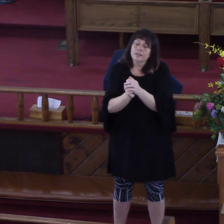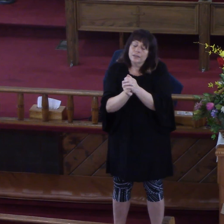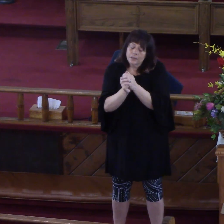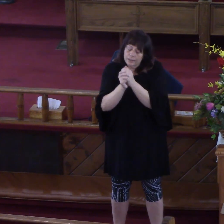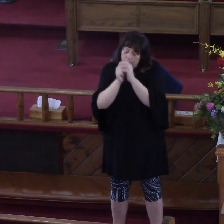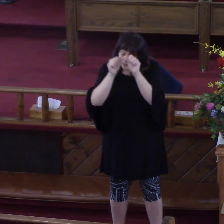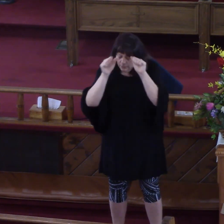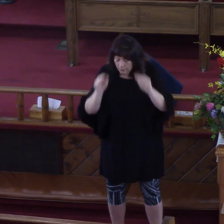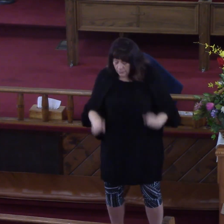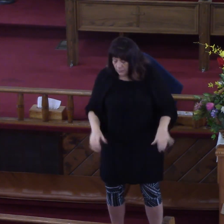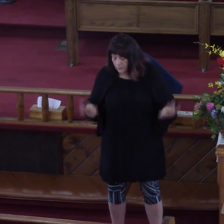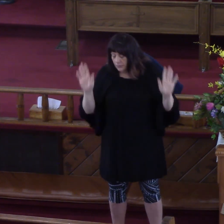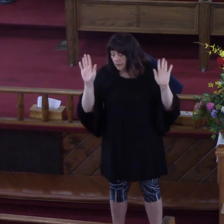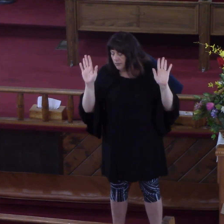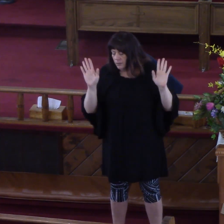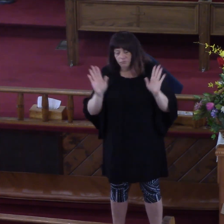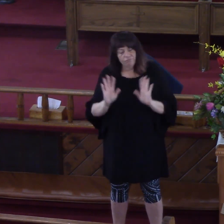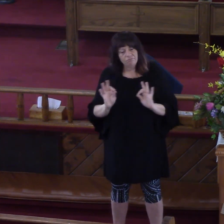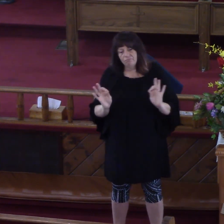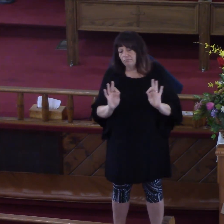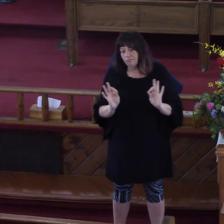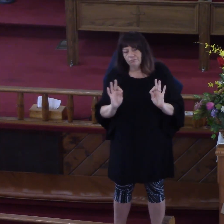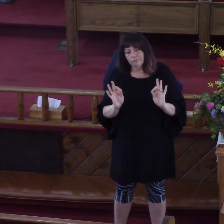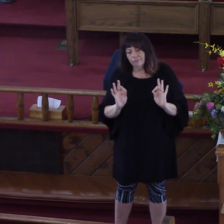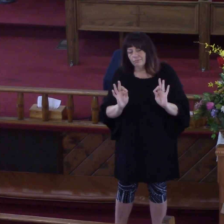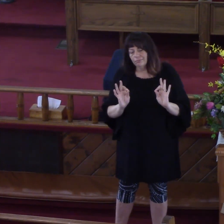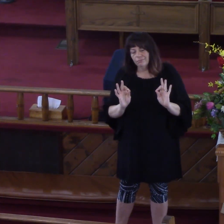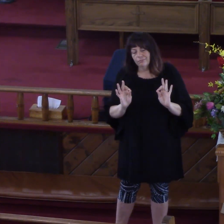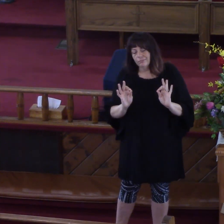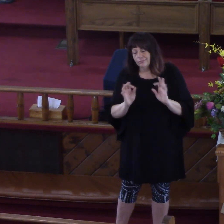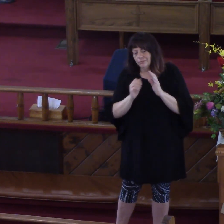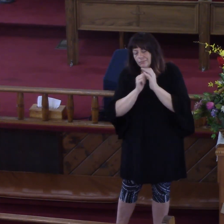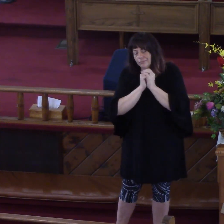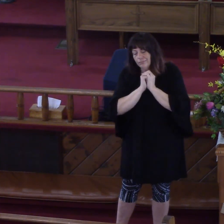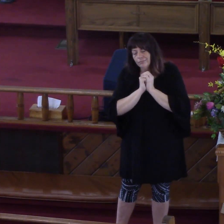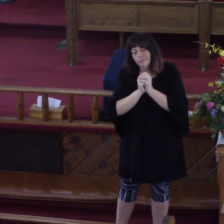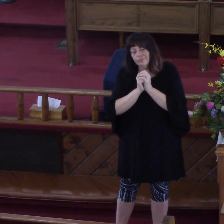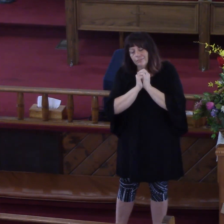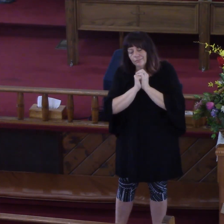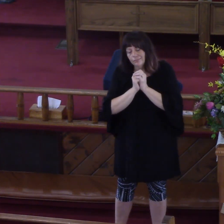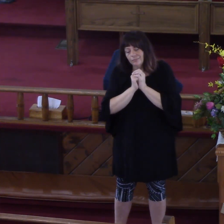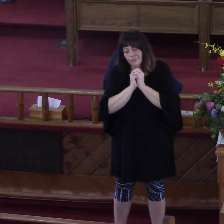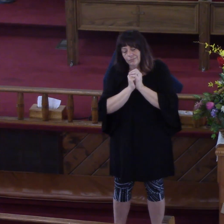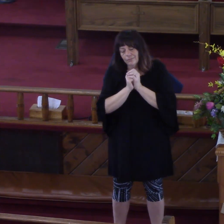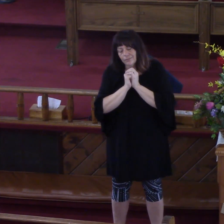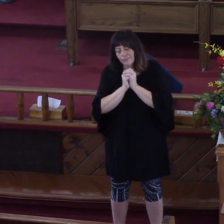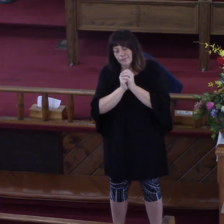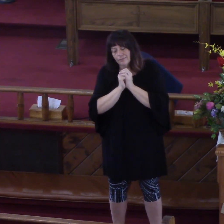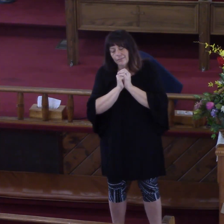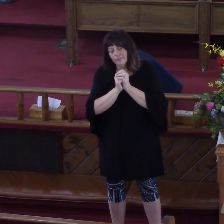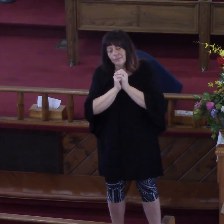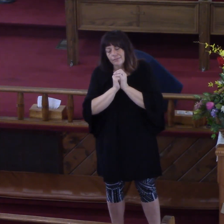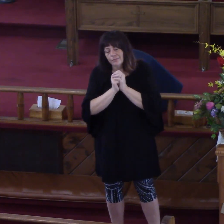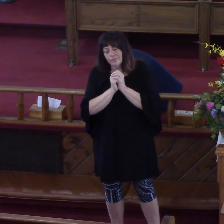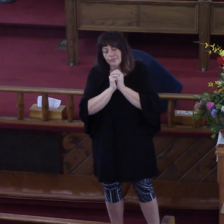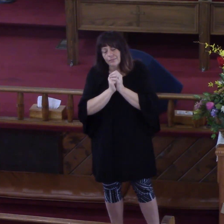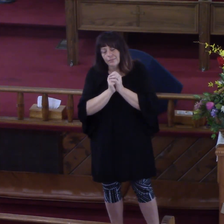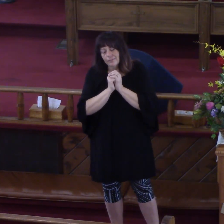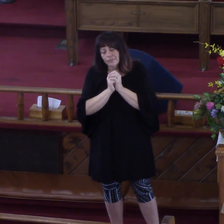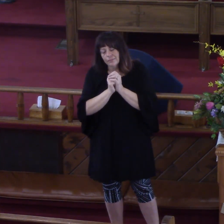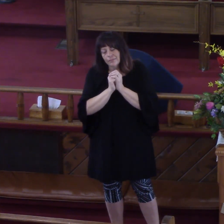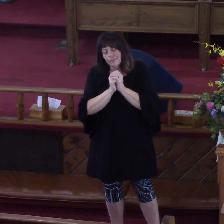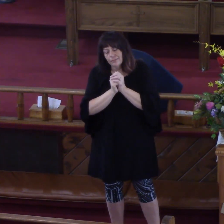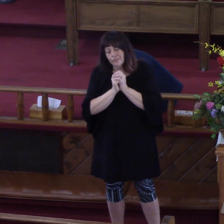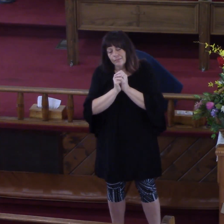Don't ever give up Just pray Don't